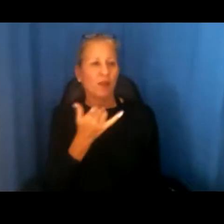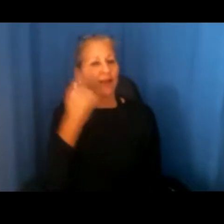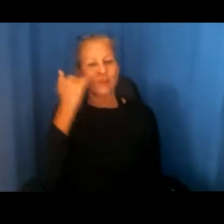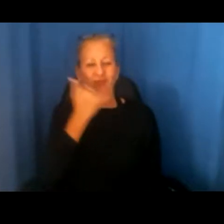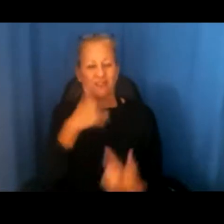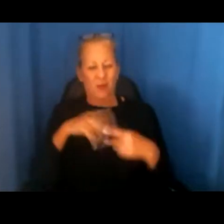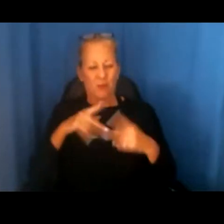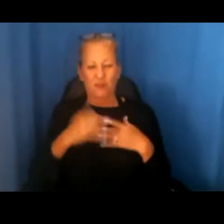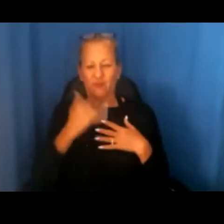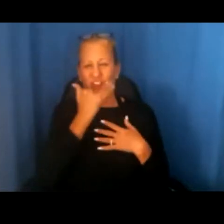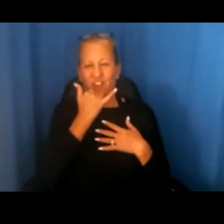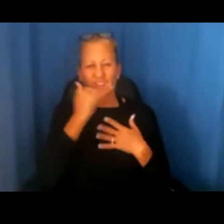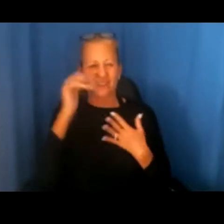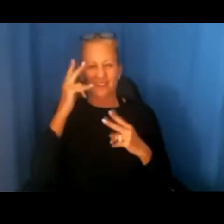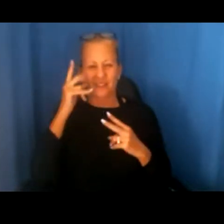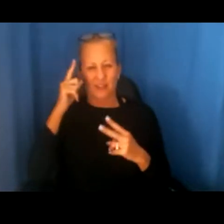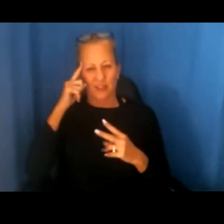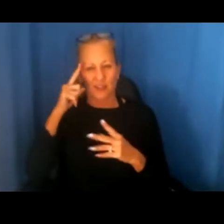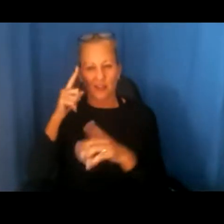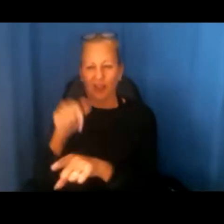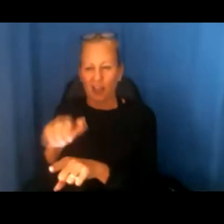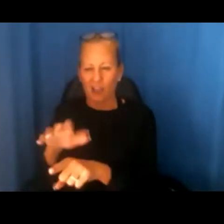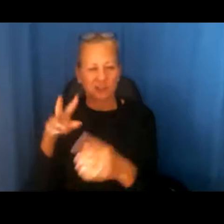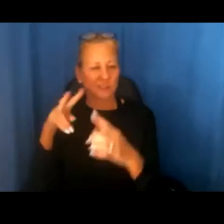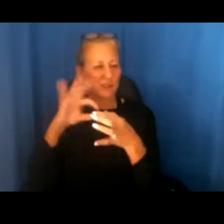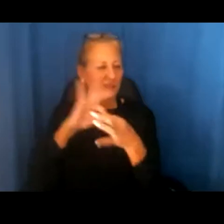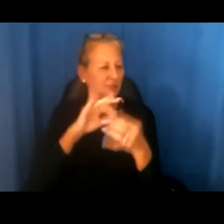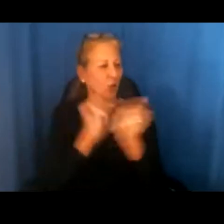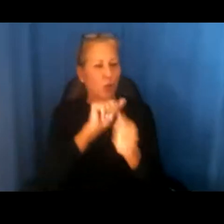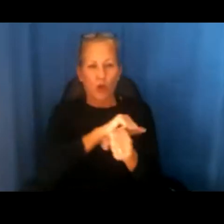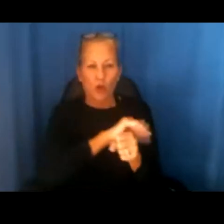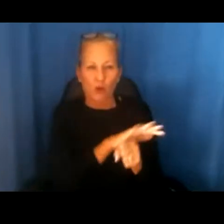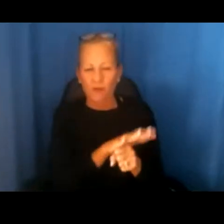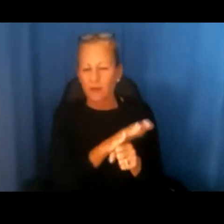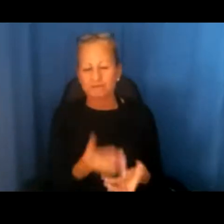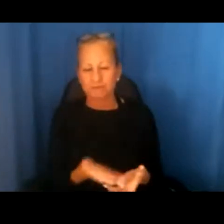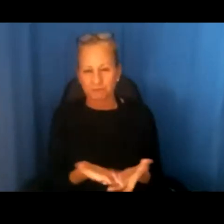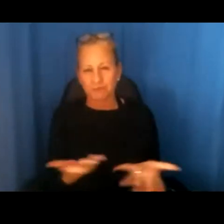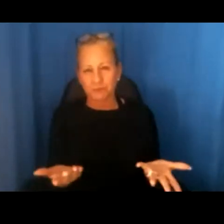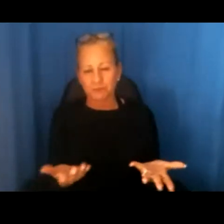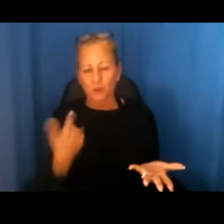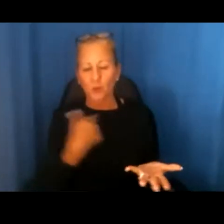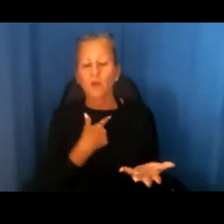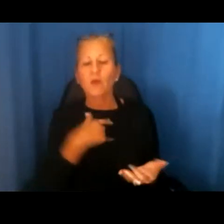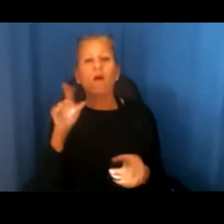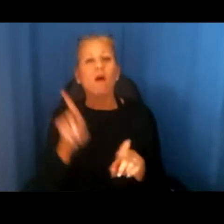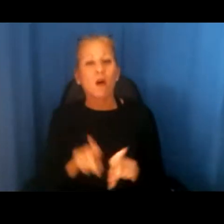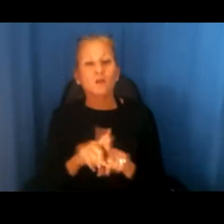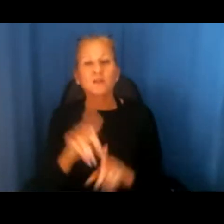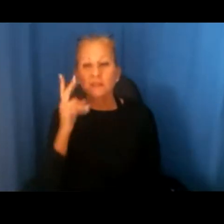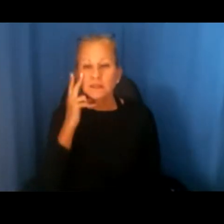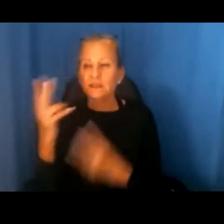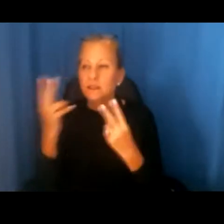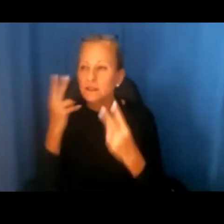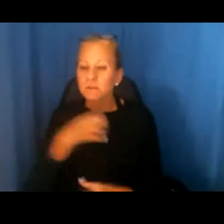the pandemic with people of that national origin. We've also had complaints of